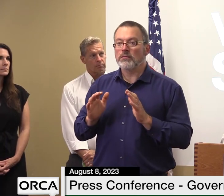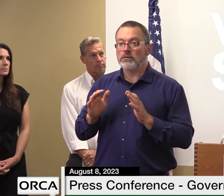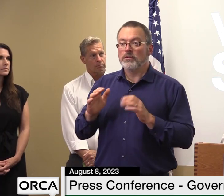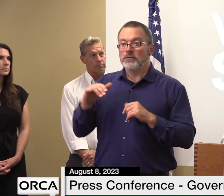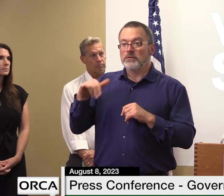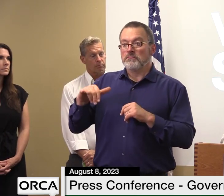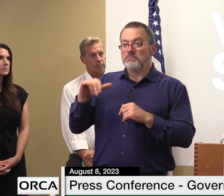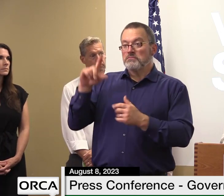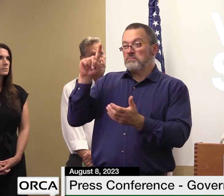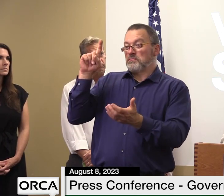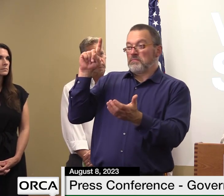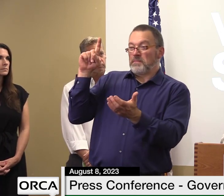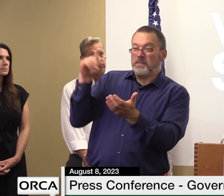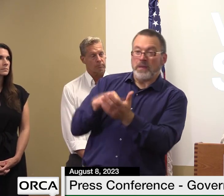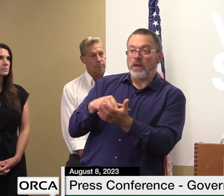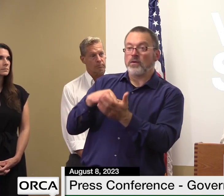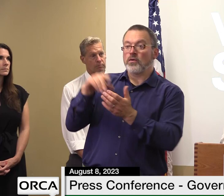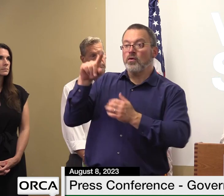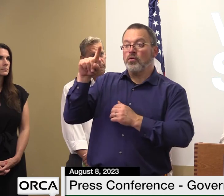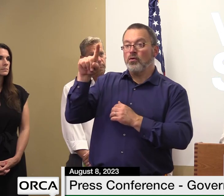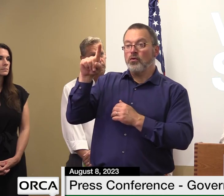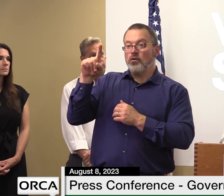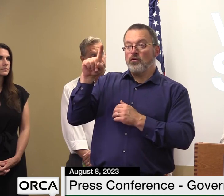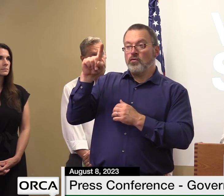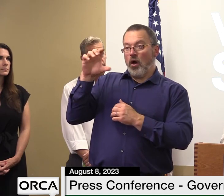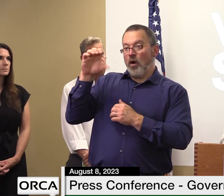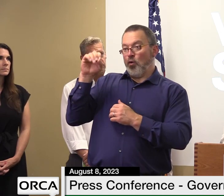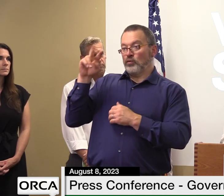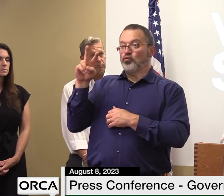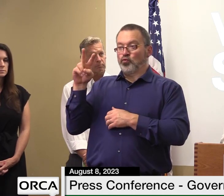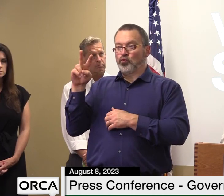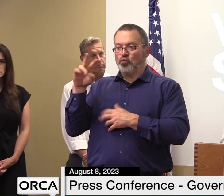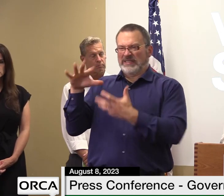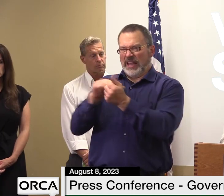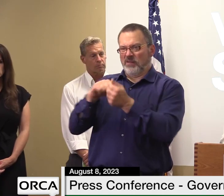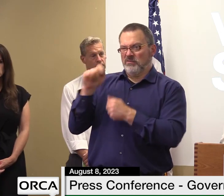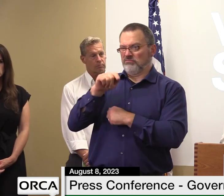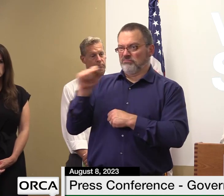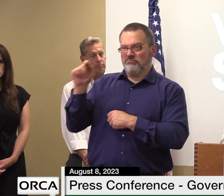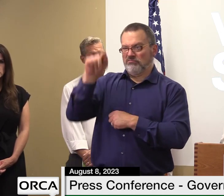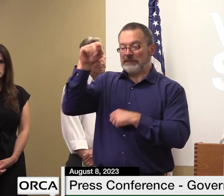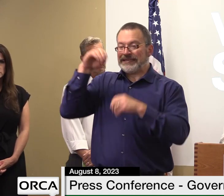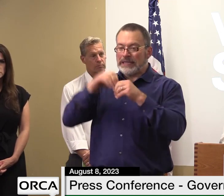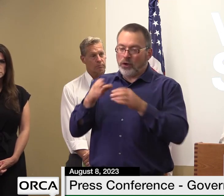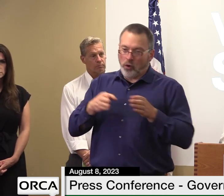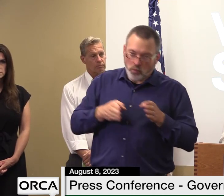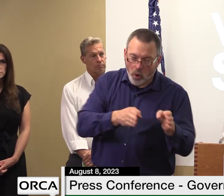102 damaged sites on our road or bridge network